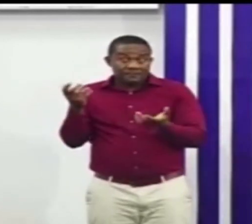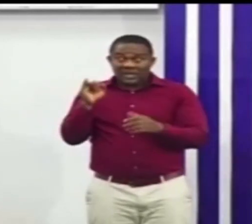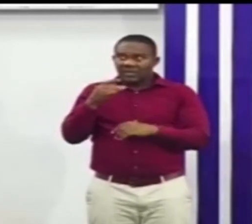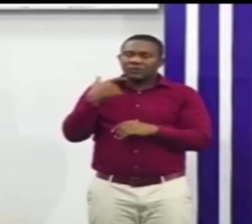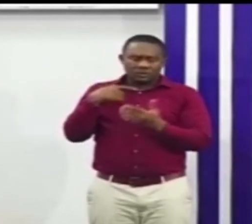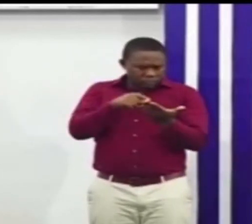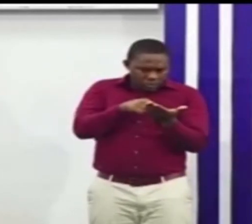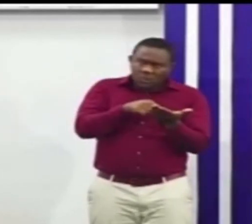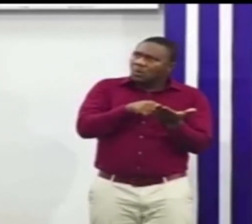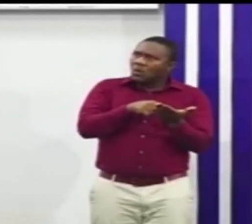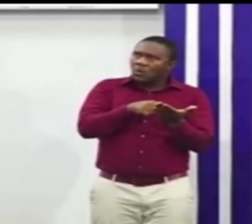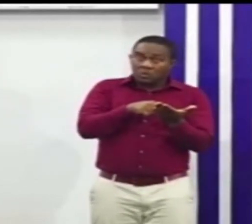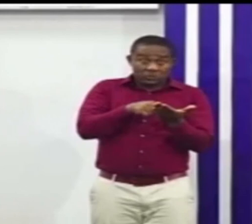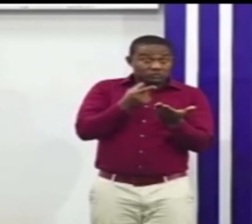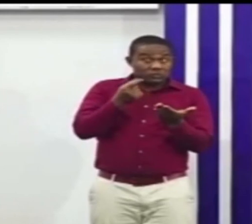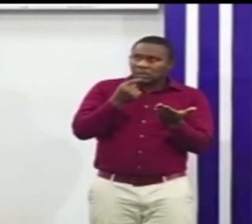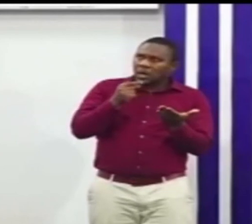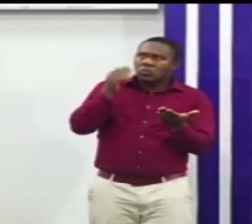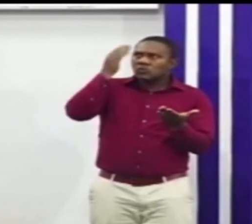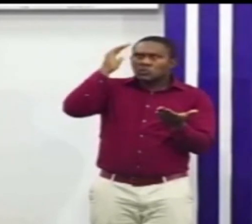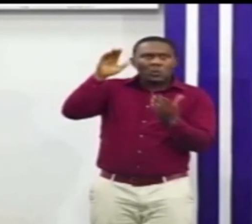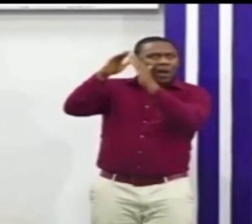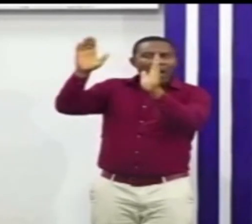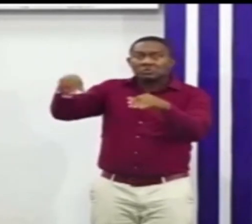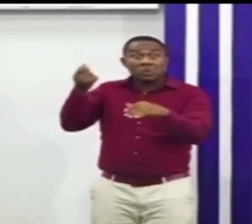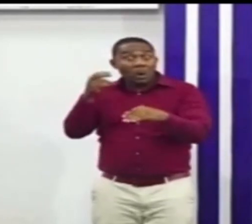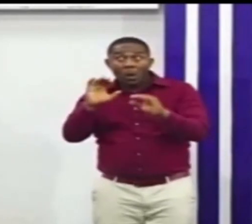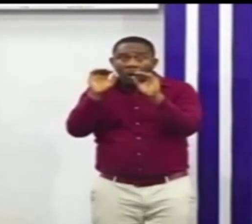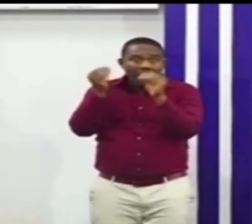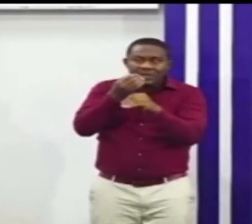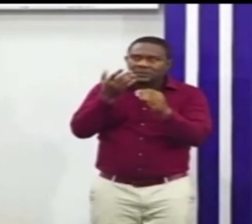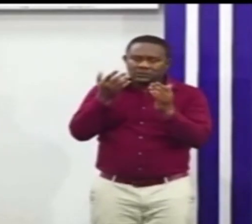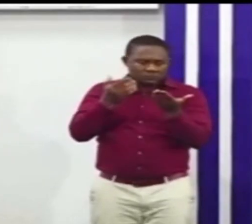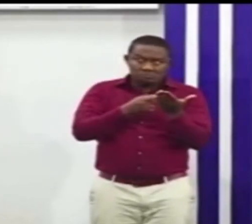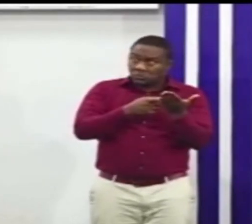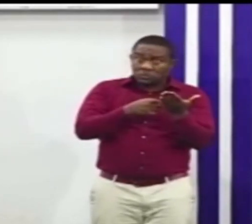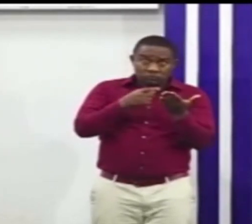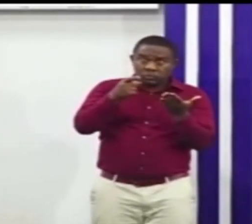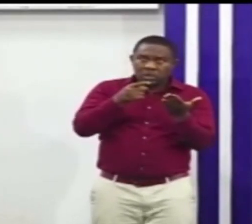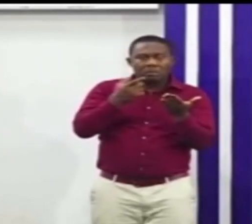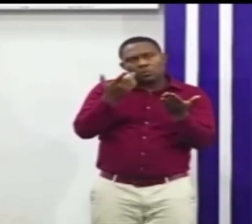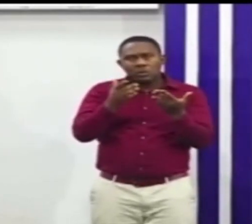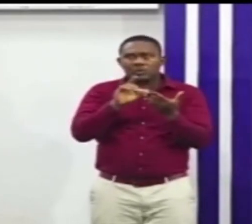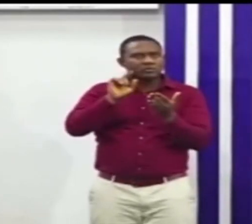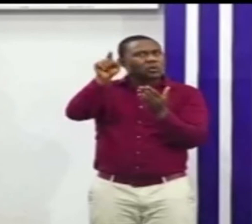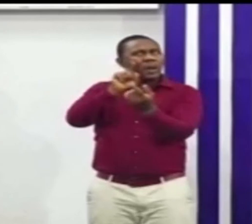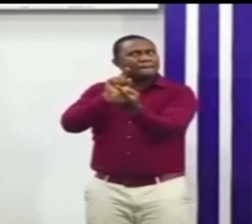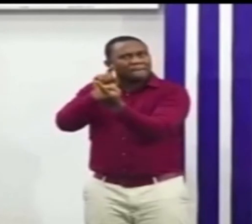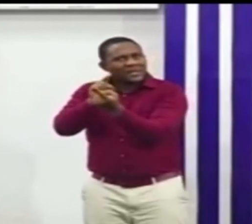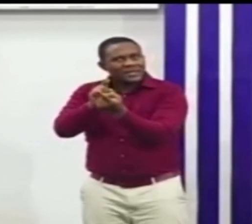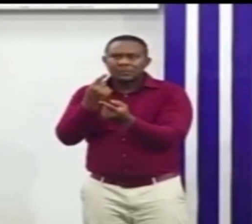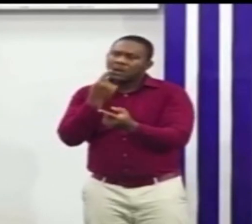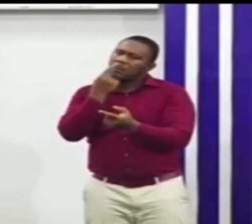contact you come to the homes place of work and any reasonable place that you meet this person take the sample there and